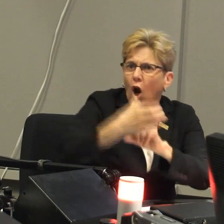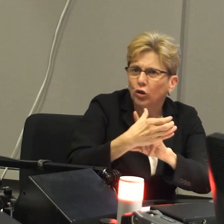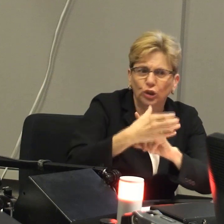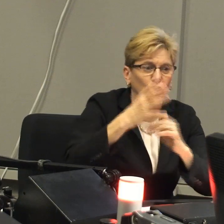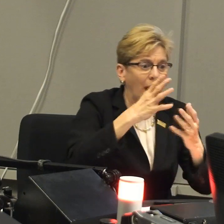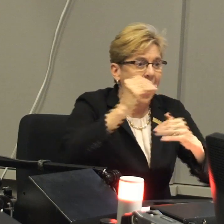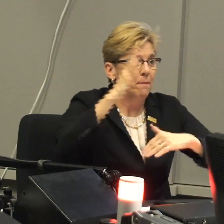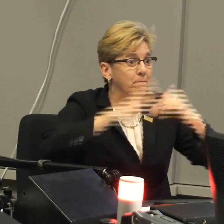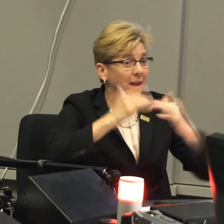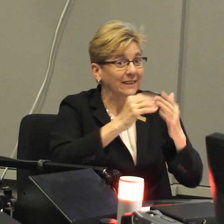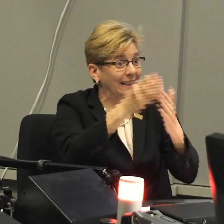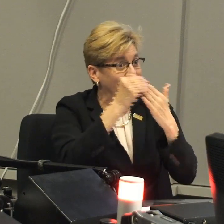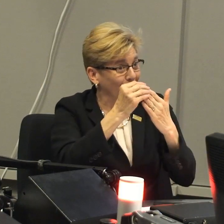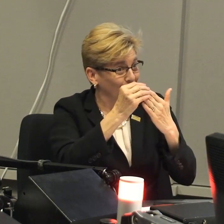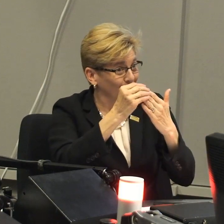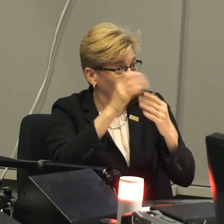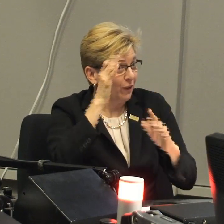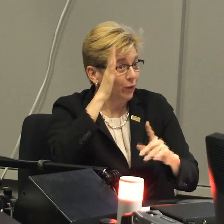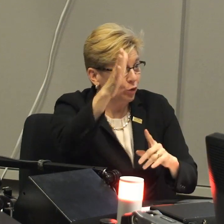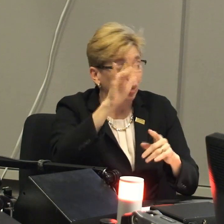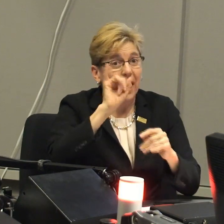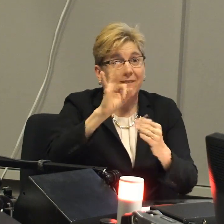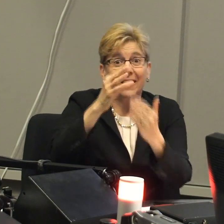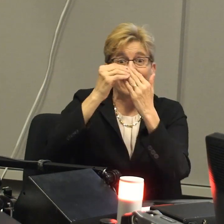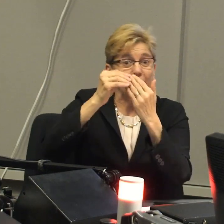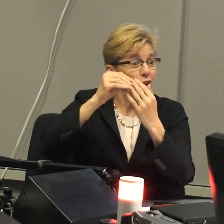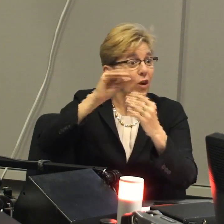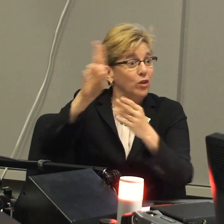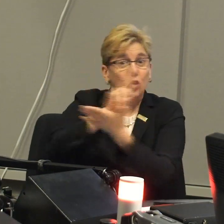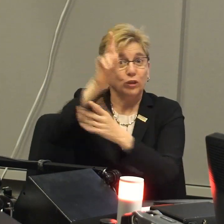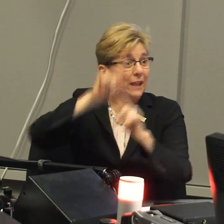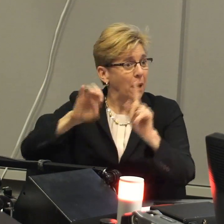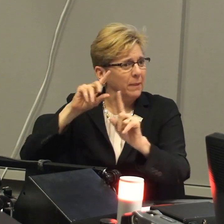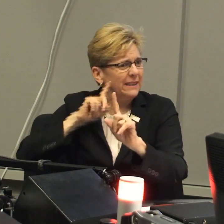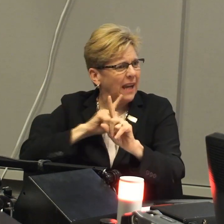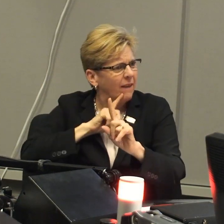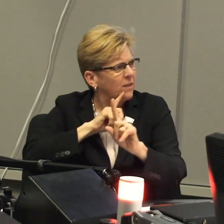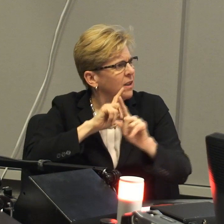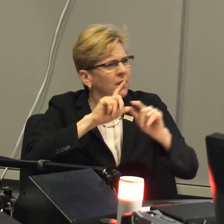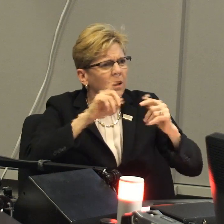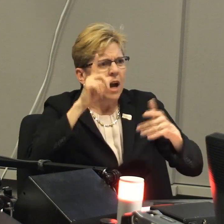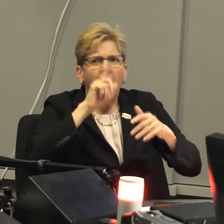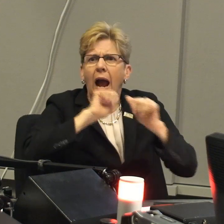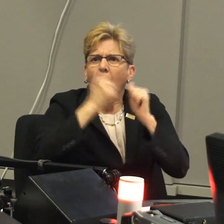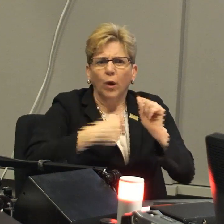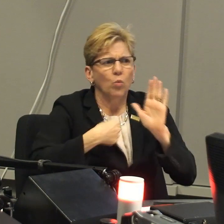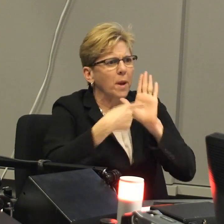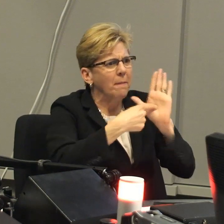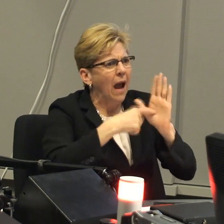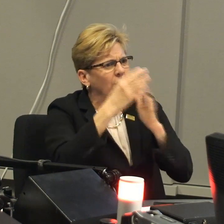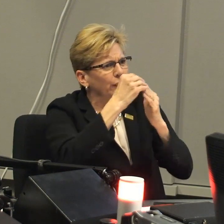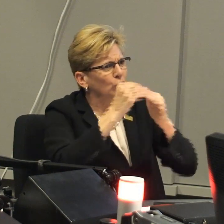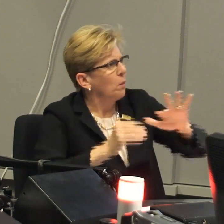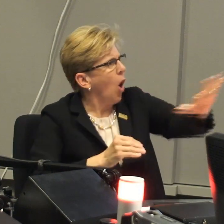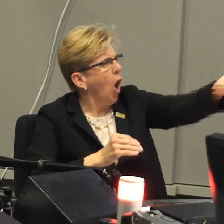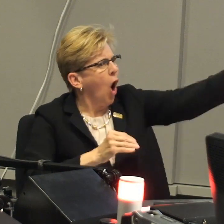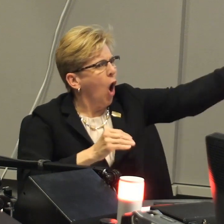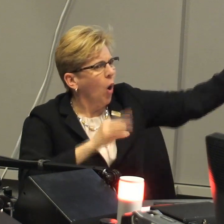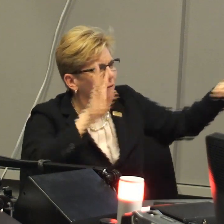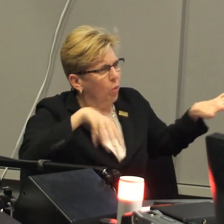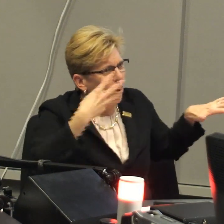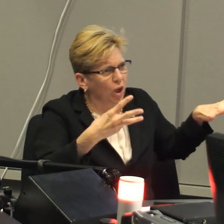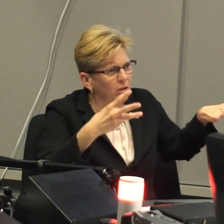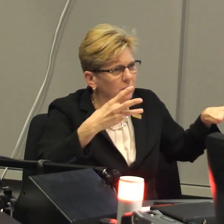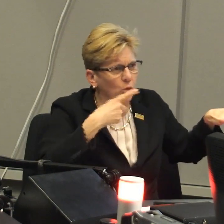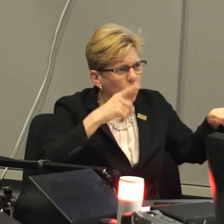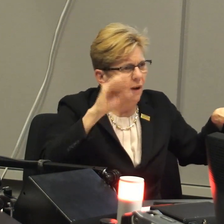university that teaches using American Sign Language and culture and building leaders of the future, that a leader of the university couldn't be deaf. How